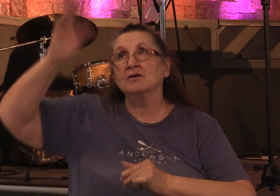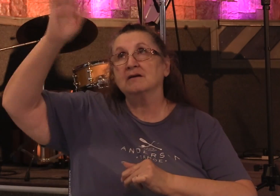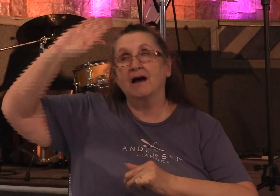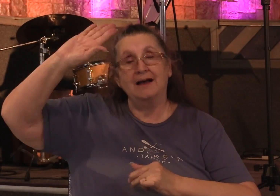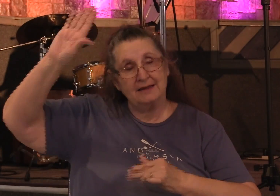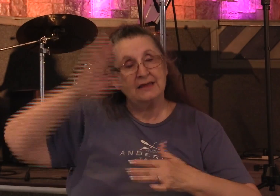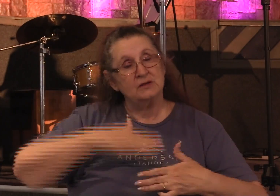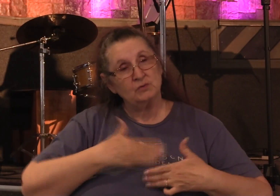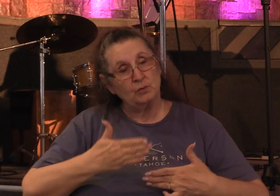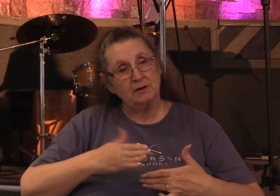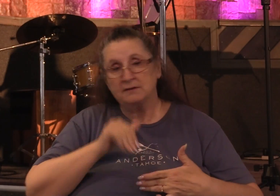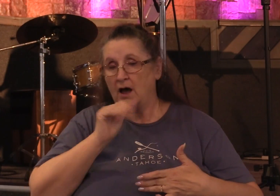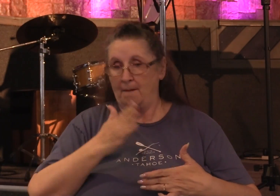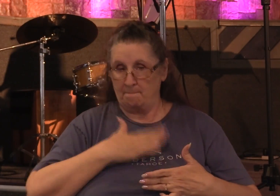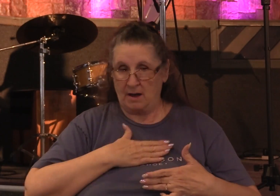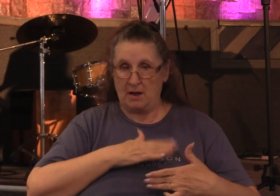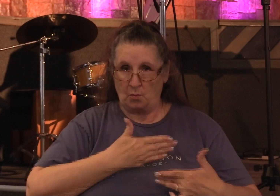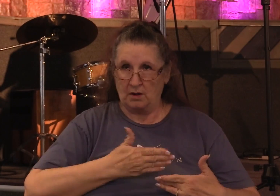be done, Lord. That was the heart of Christ.